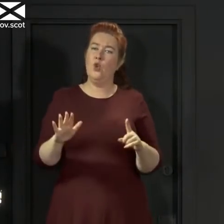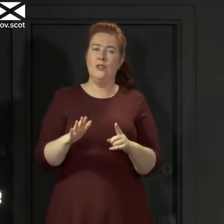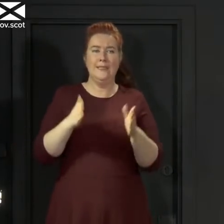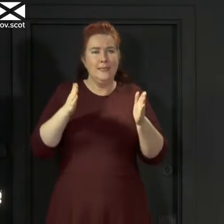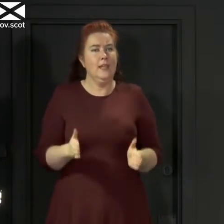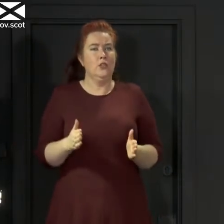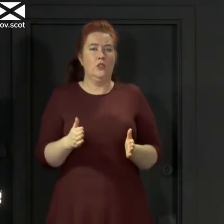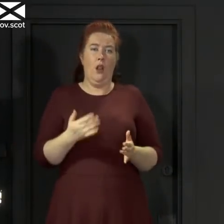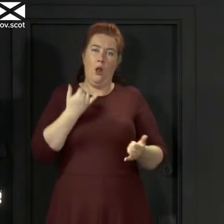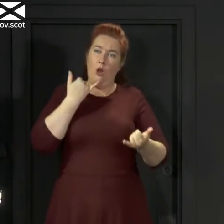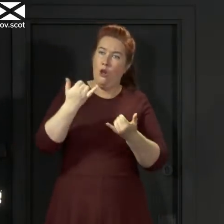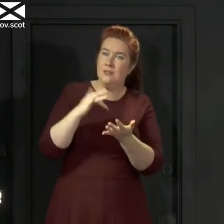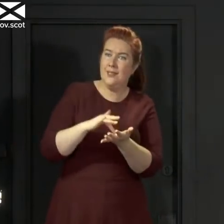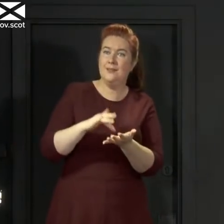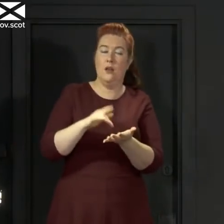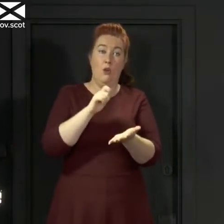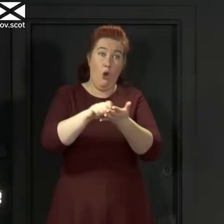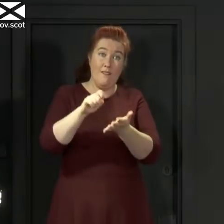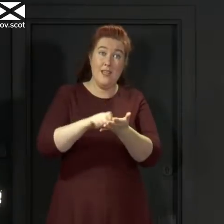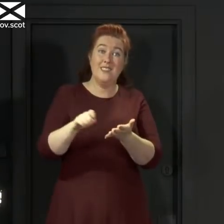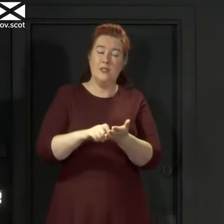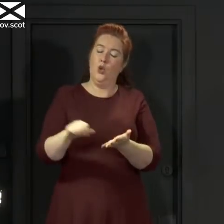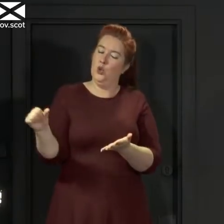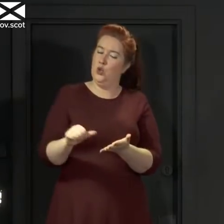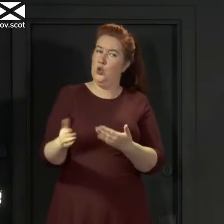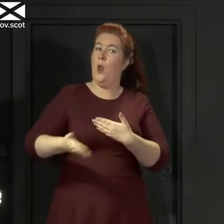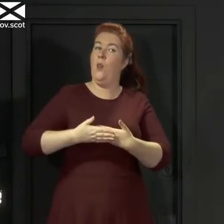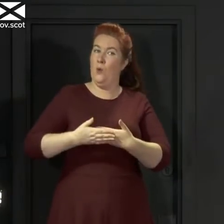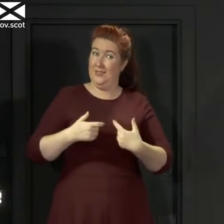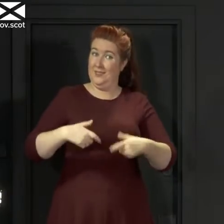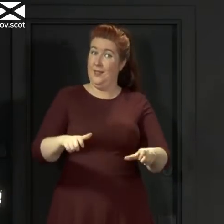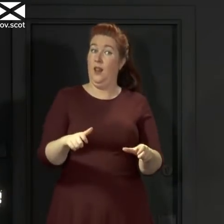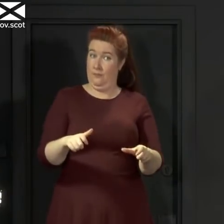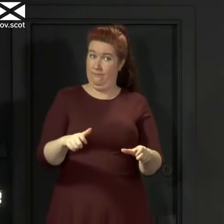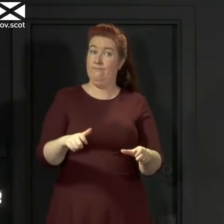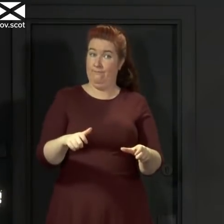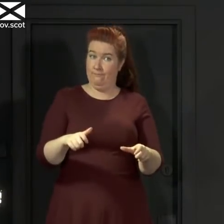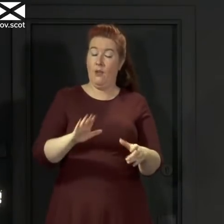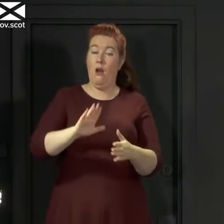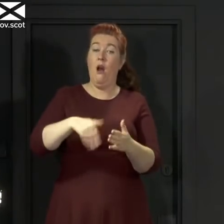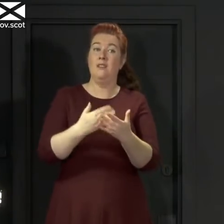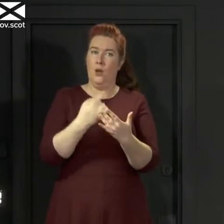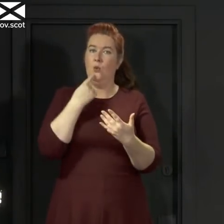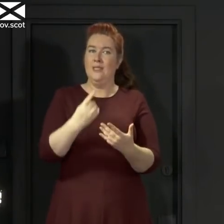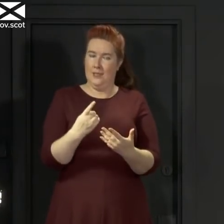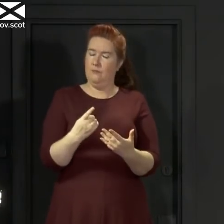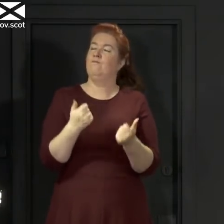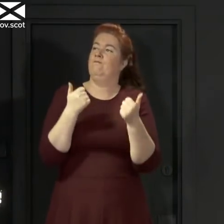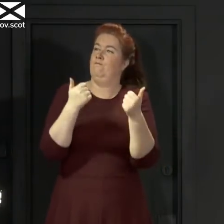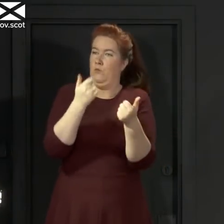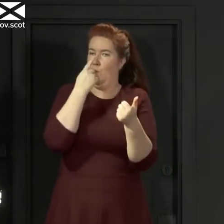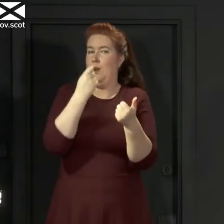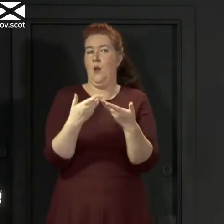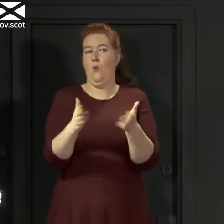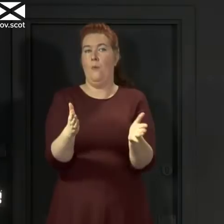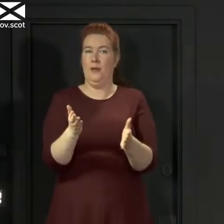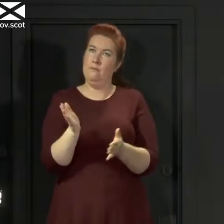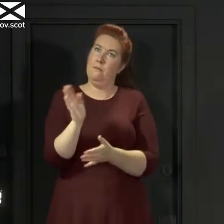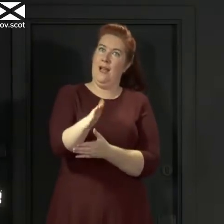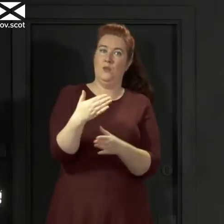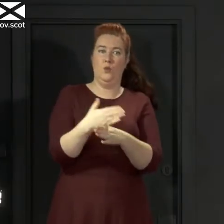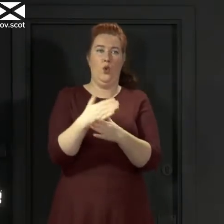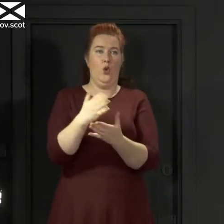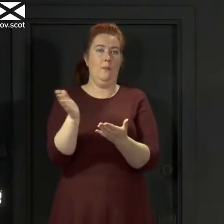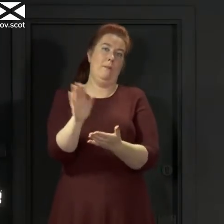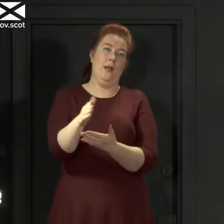centres should remain closed until we judge it is safe to make what will be a significant change for Scotland. Now, these